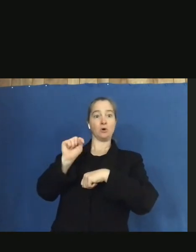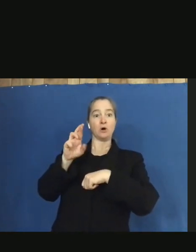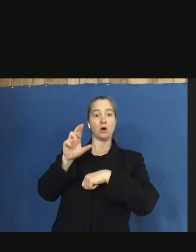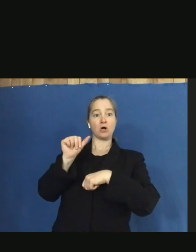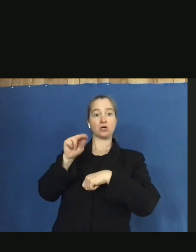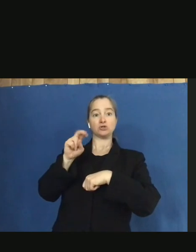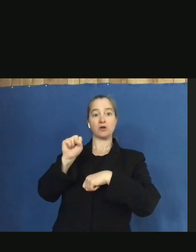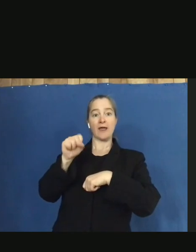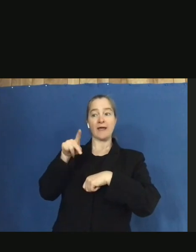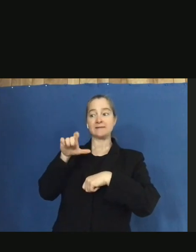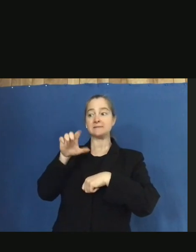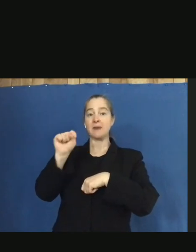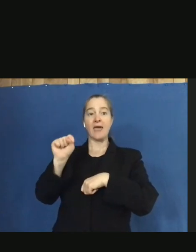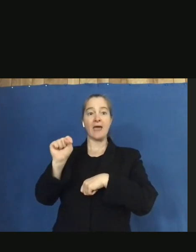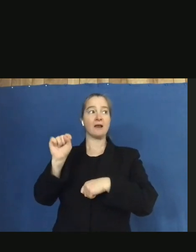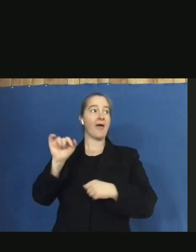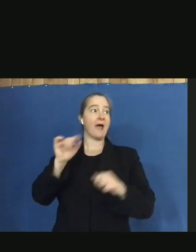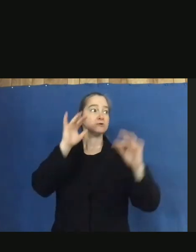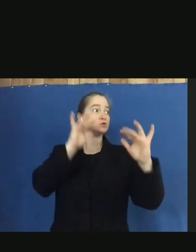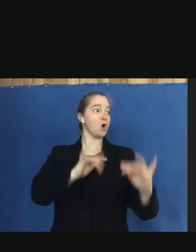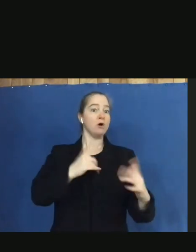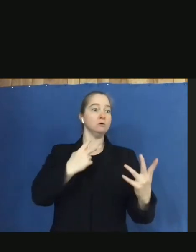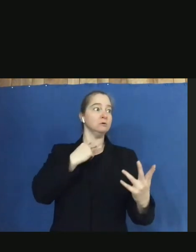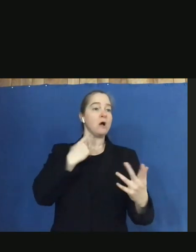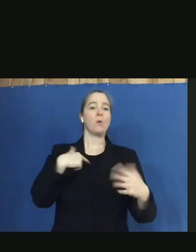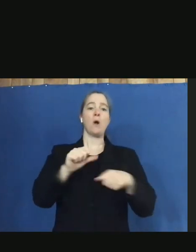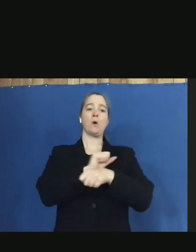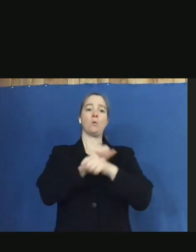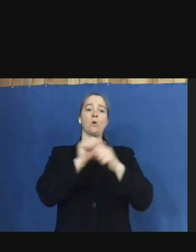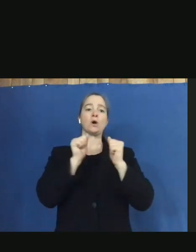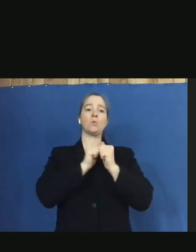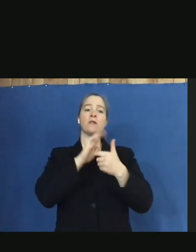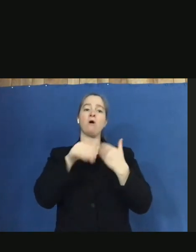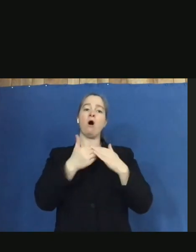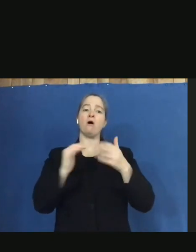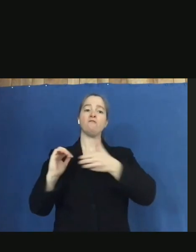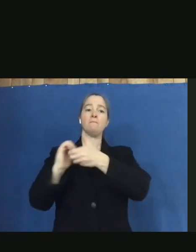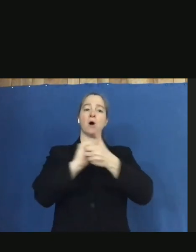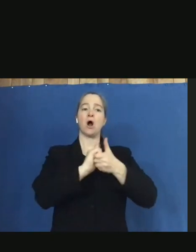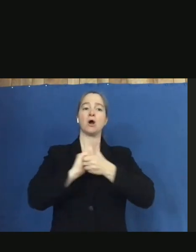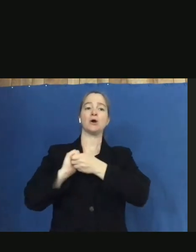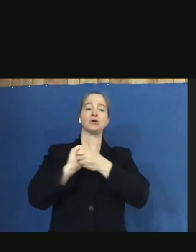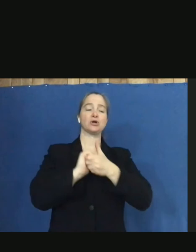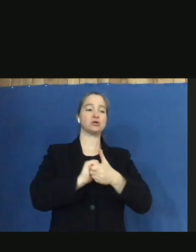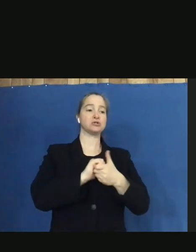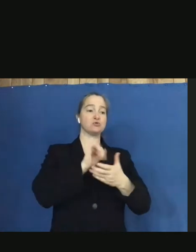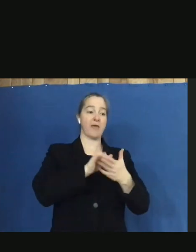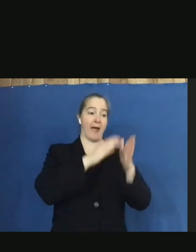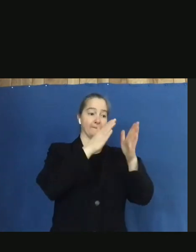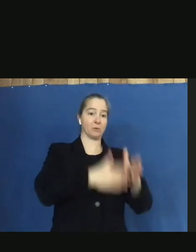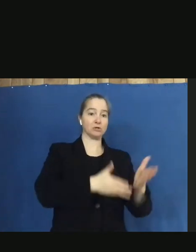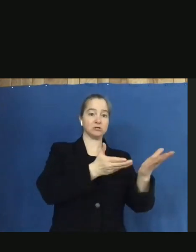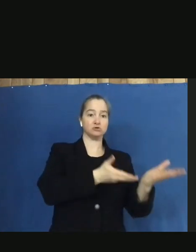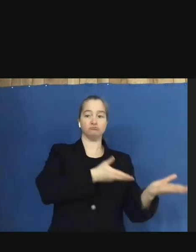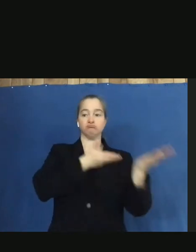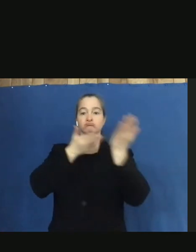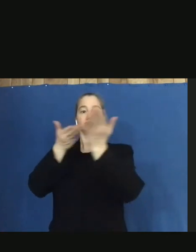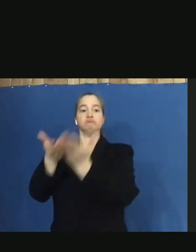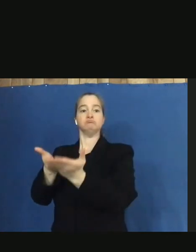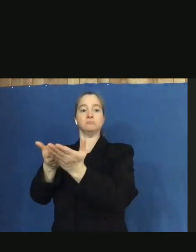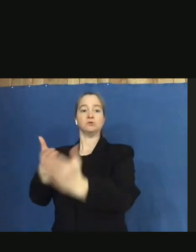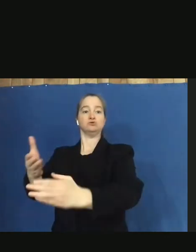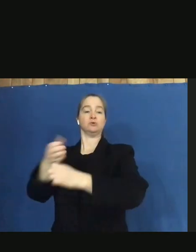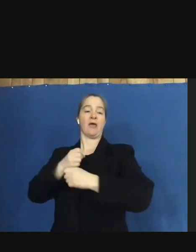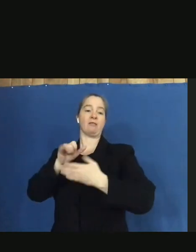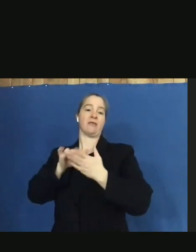inclement weather event, we have the ability to be able to work with all of our partners to be able to get them to where they need to be to be able to receive that